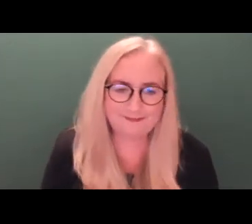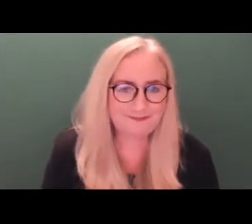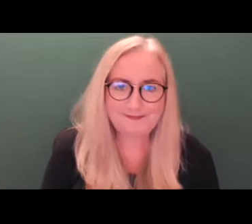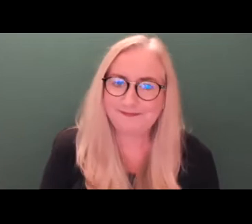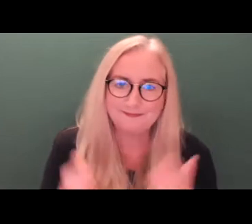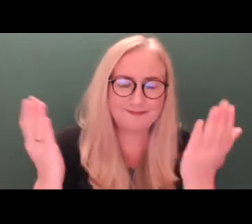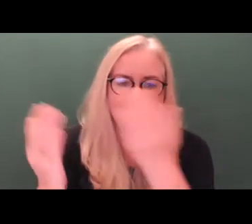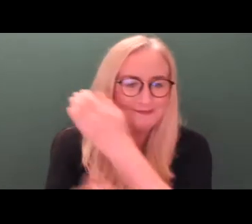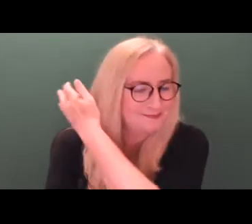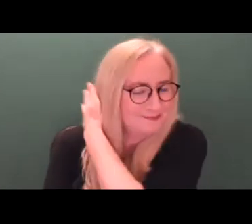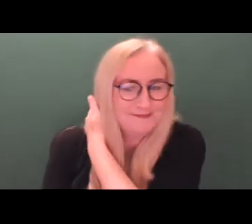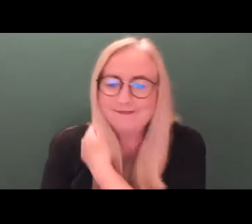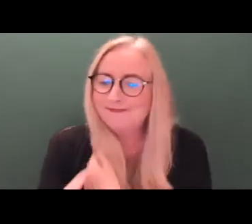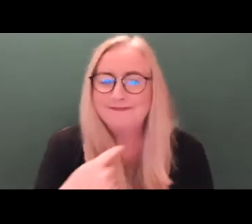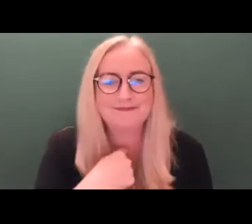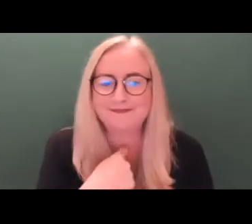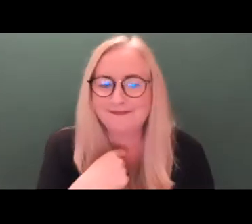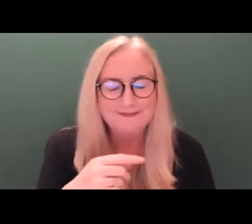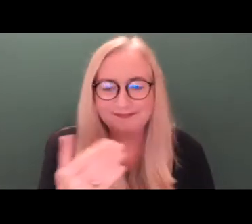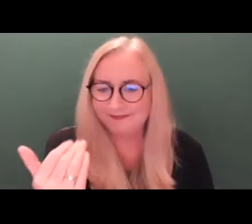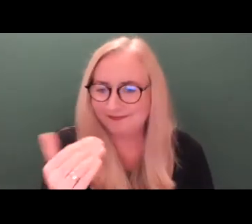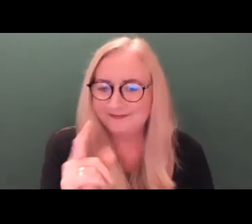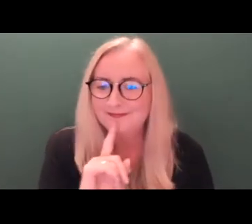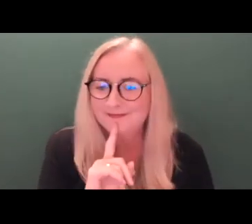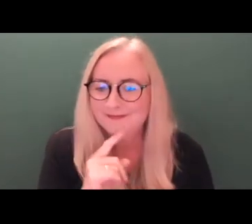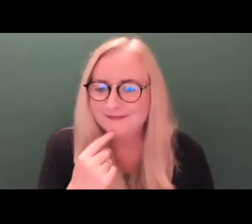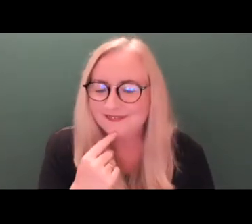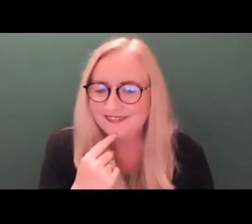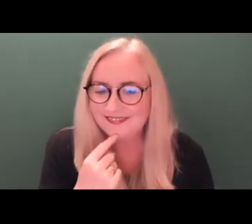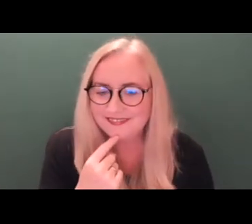Michael, you're also, if you wouldn't mind unmuting, please.